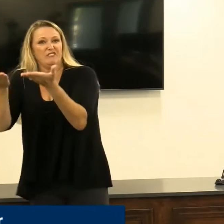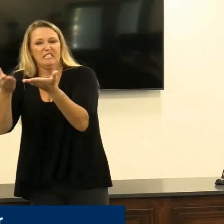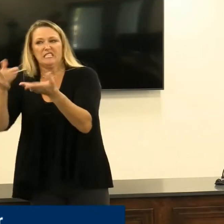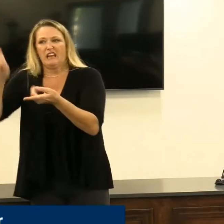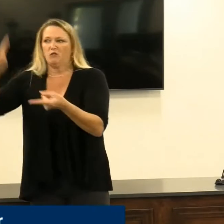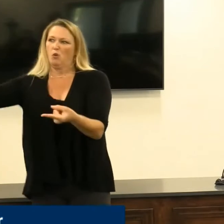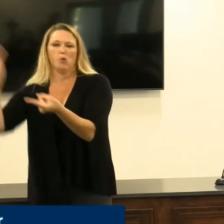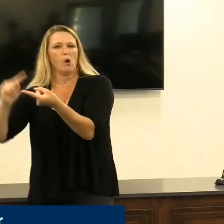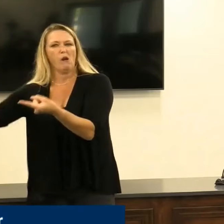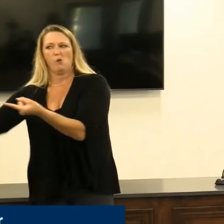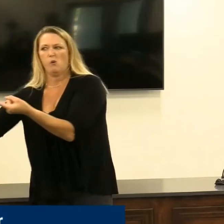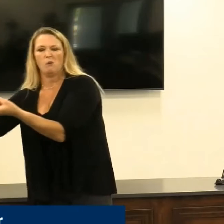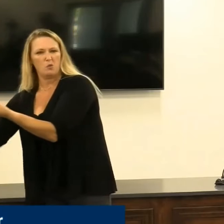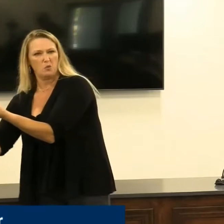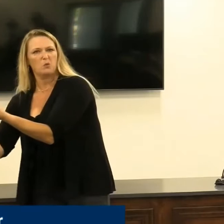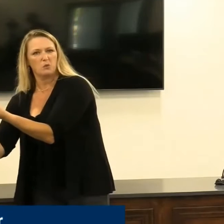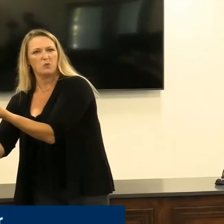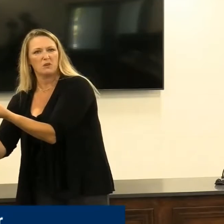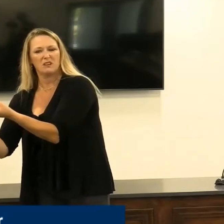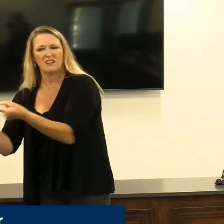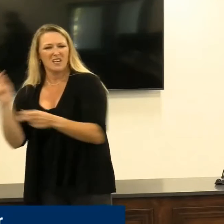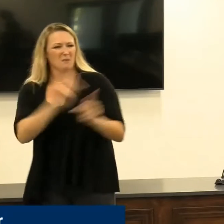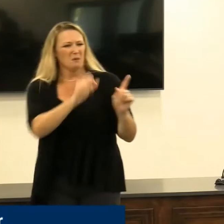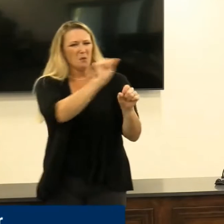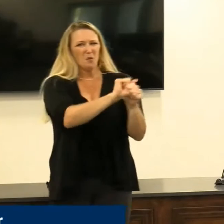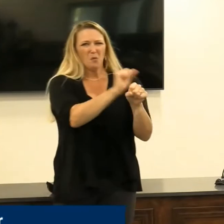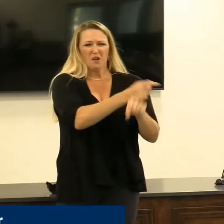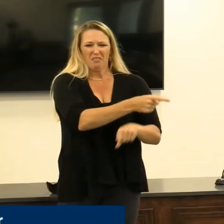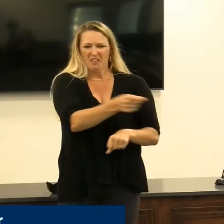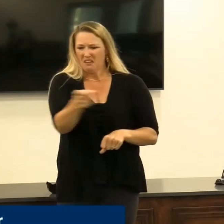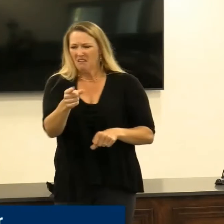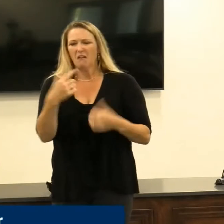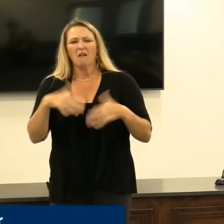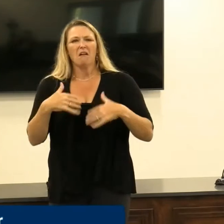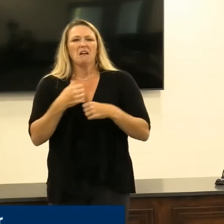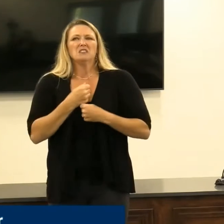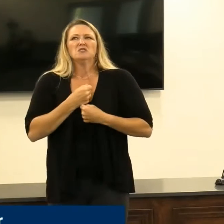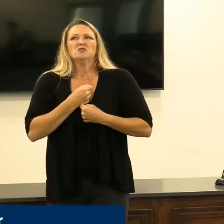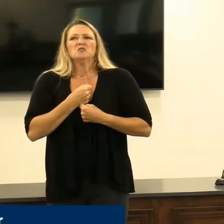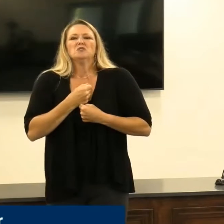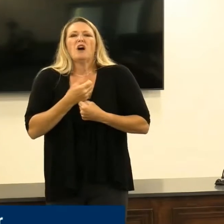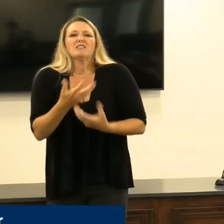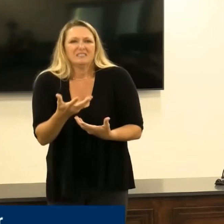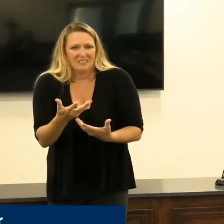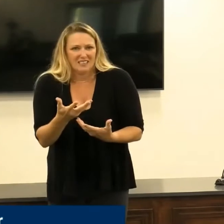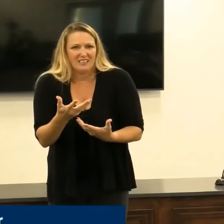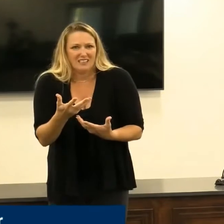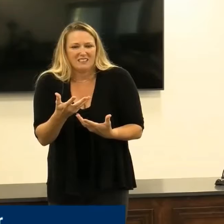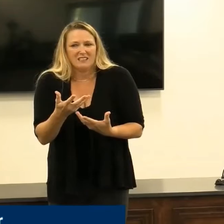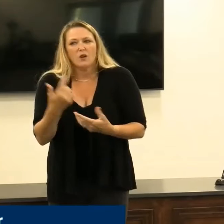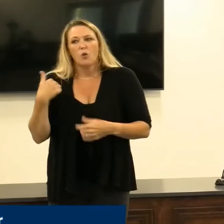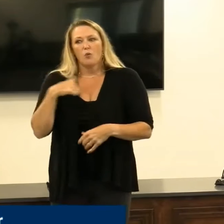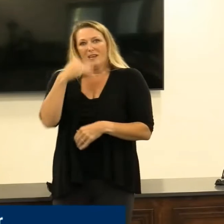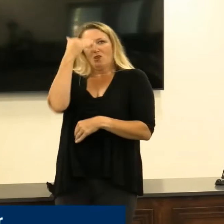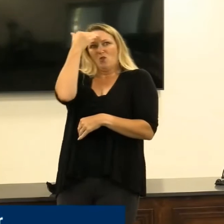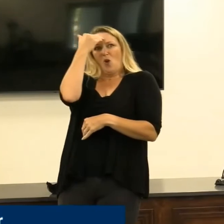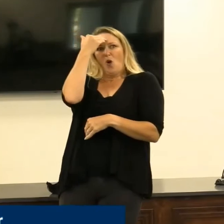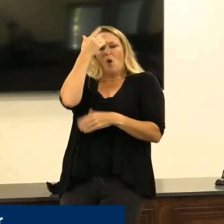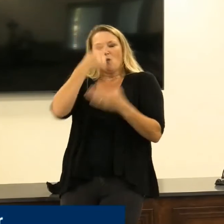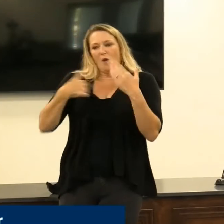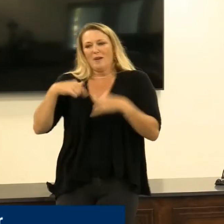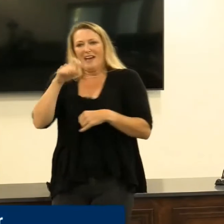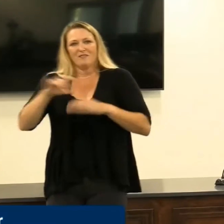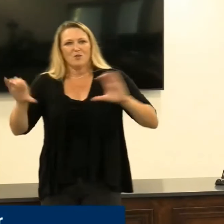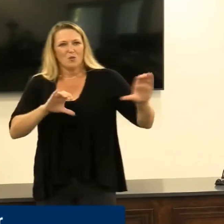we are looking for the help of the community, and we know exactly what needs to happen. We call these non-pharmacologic